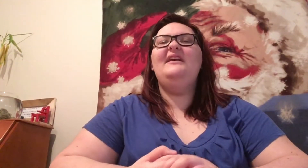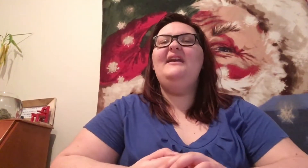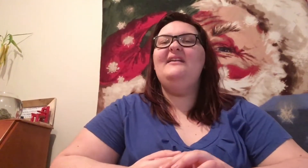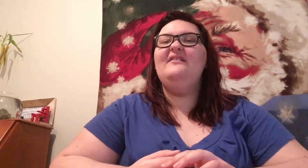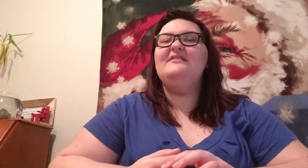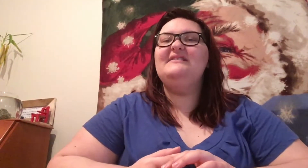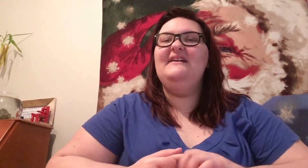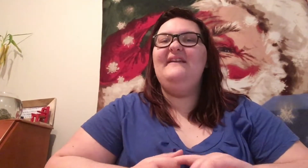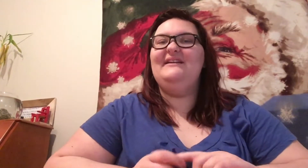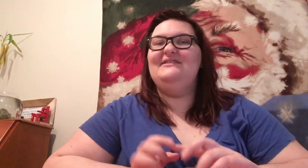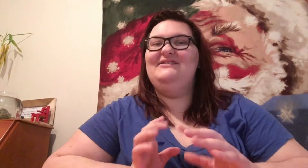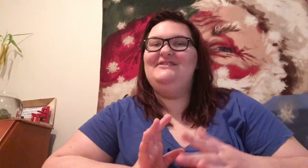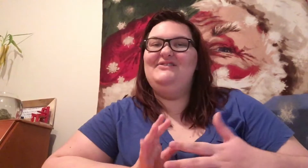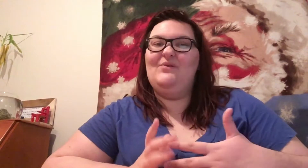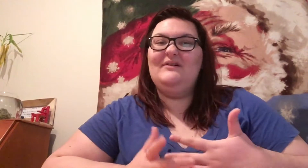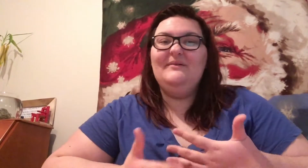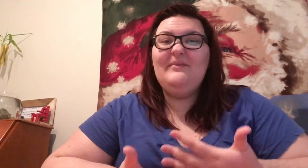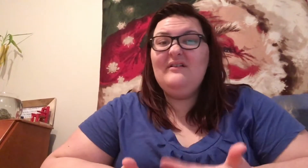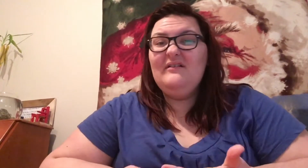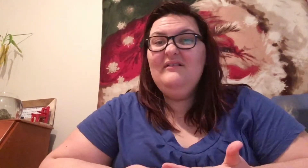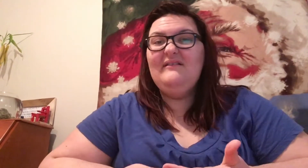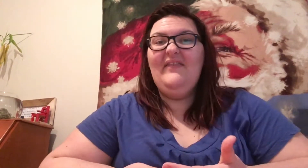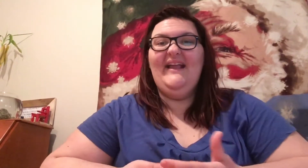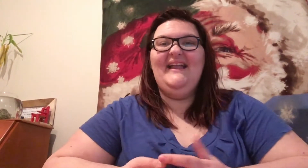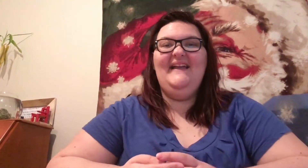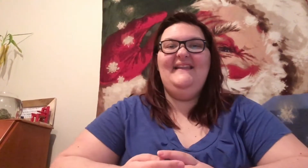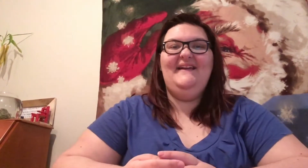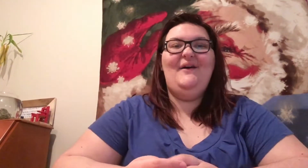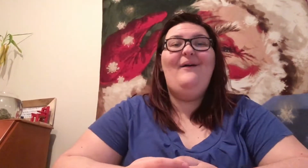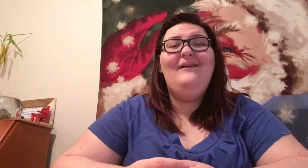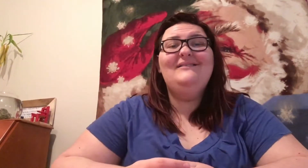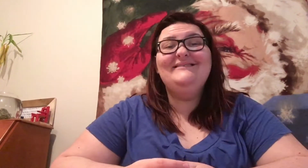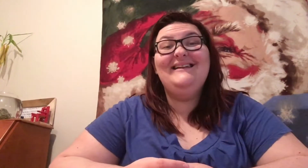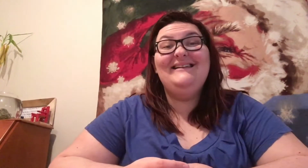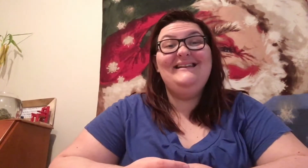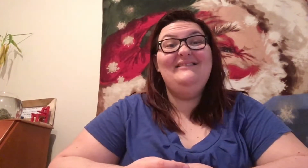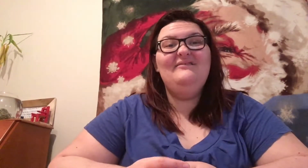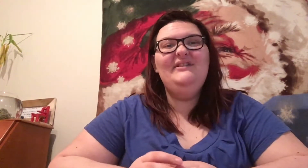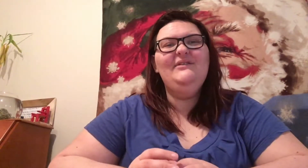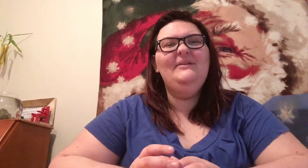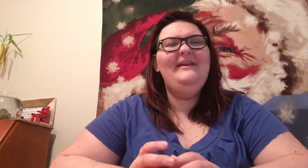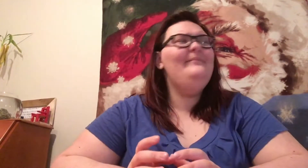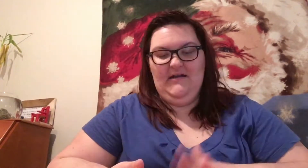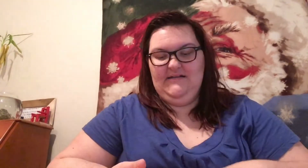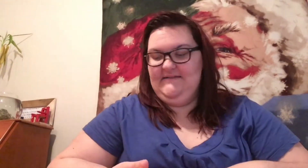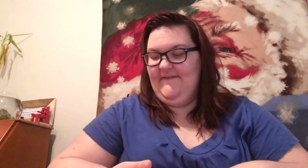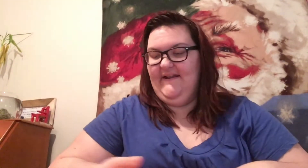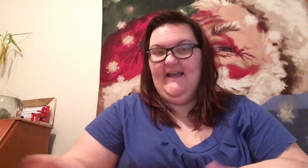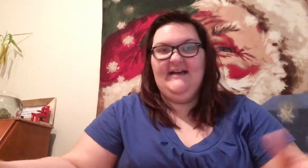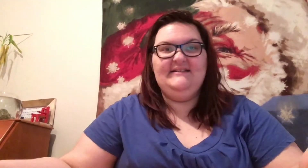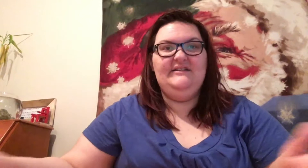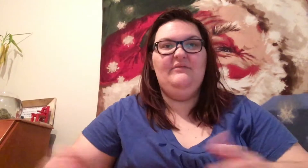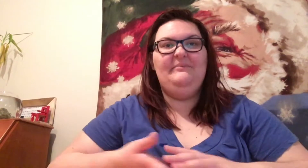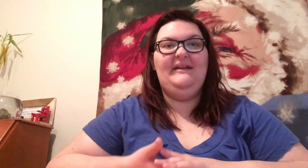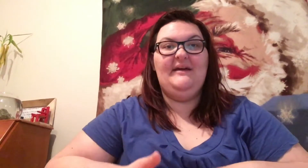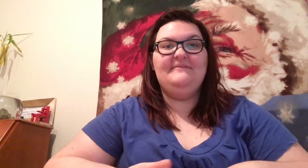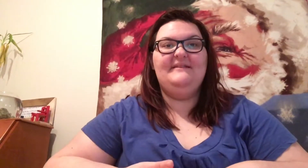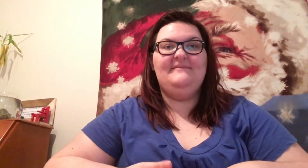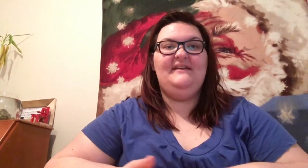He looks kind of, like, adorable, like, kind of aww, kind of cute, you know what mean? He finally asked if you want to meet up someday,